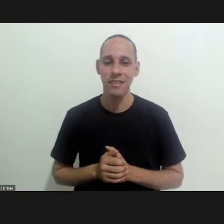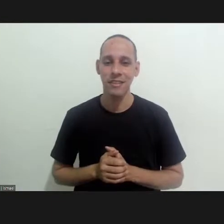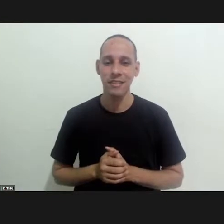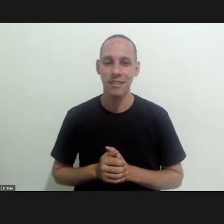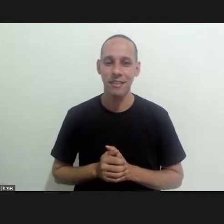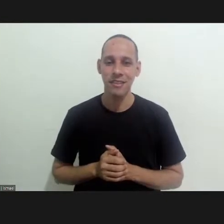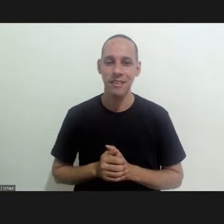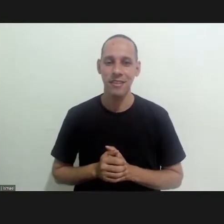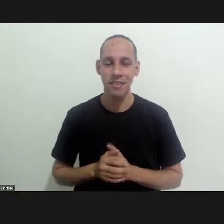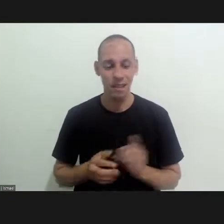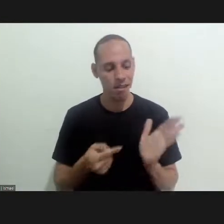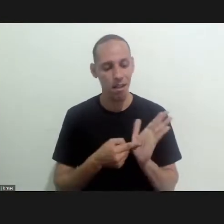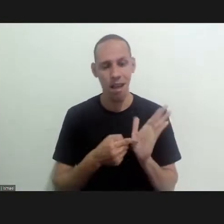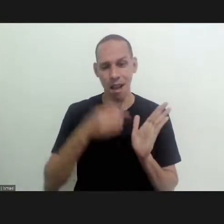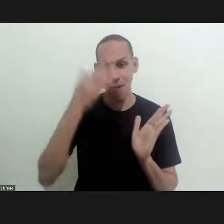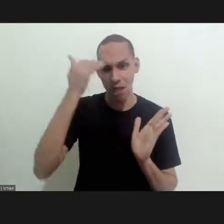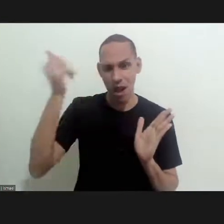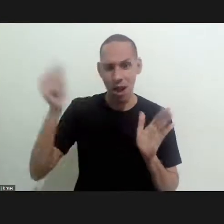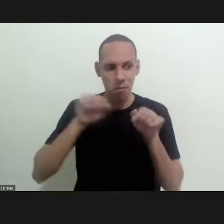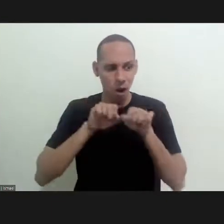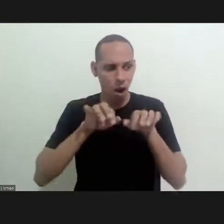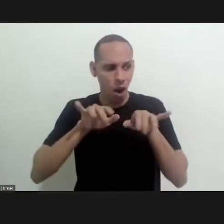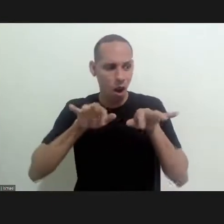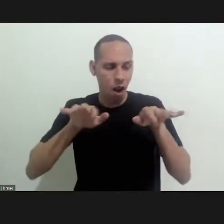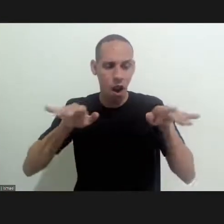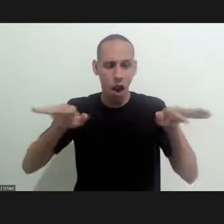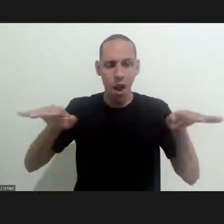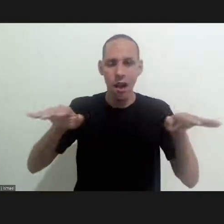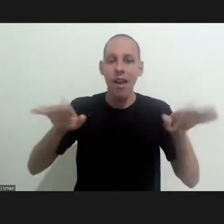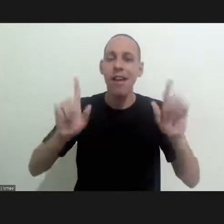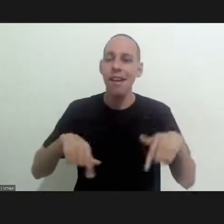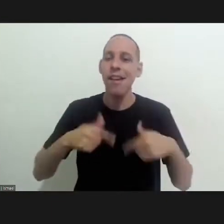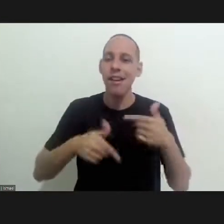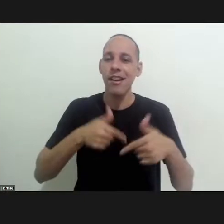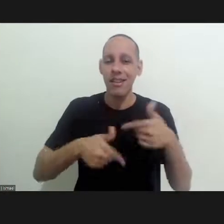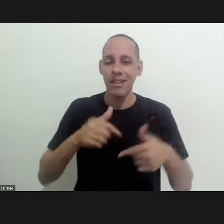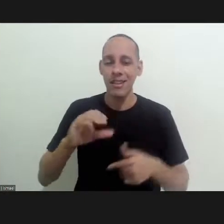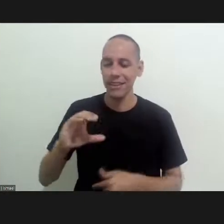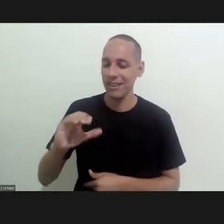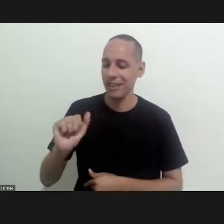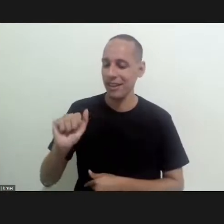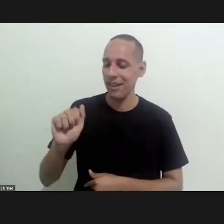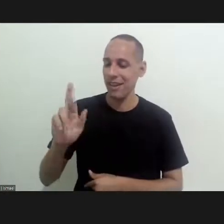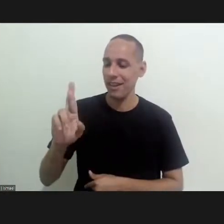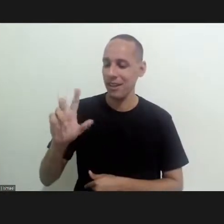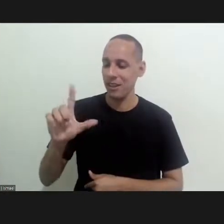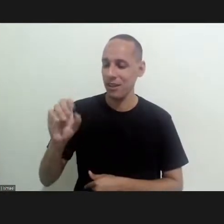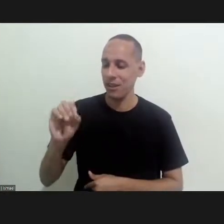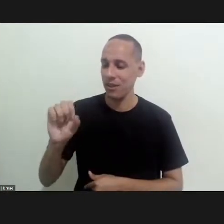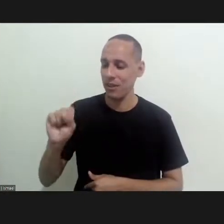or who gave notoriety to the journal in 1909